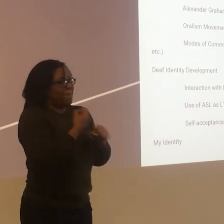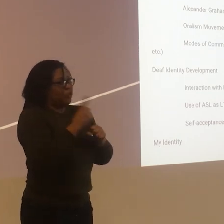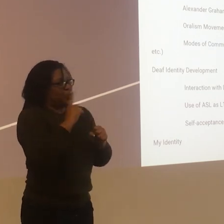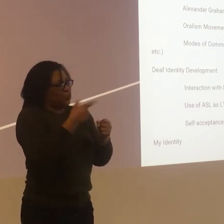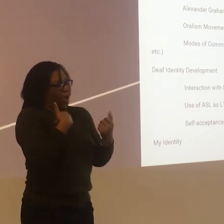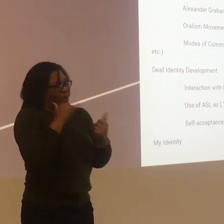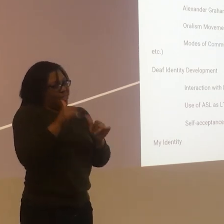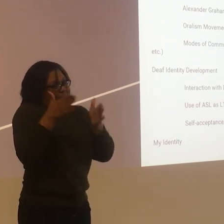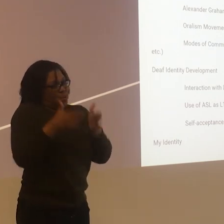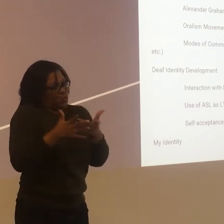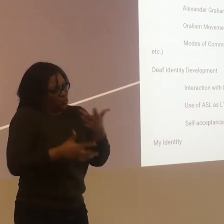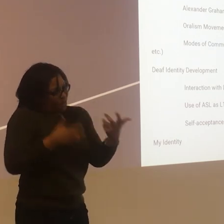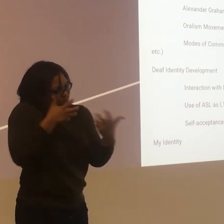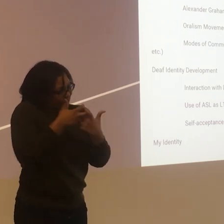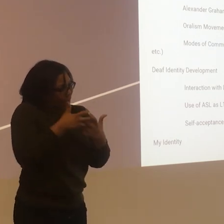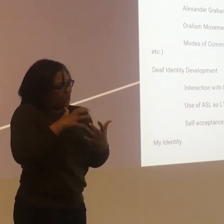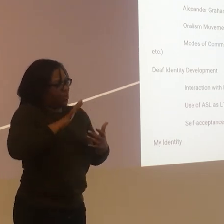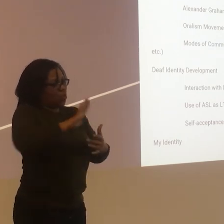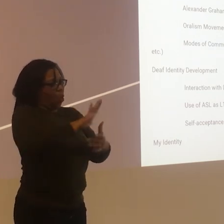doesn't matter, you know,